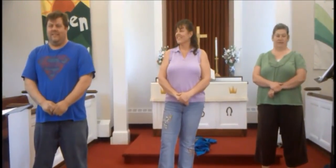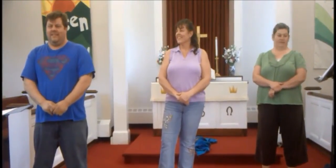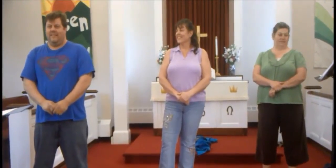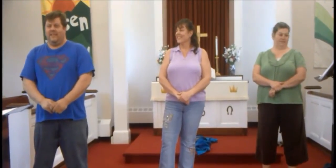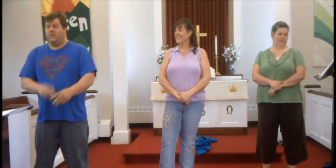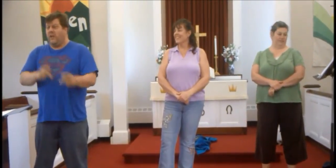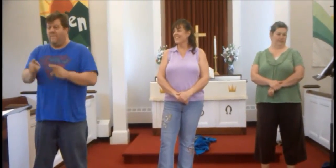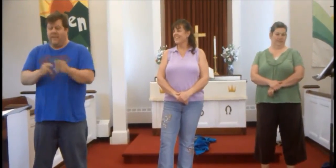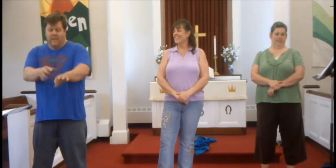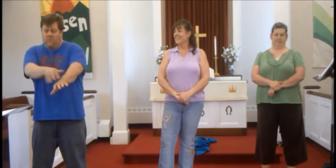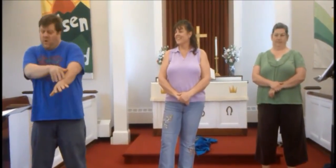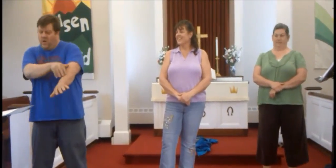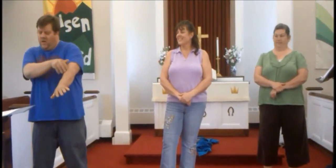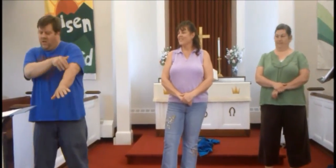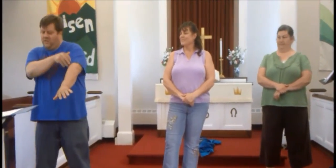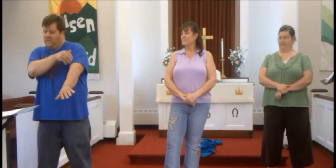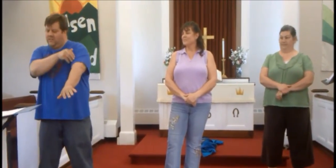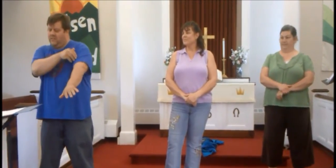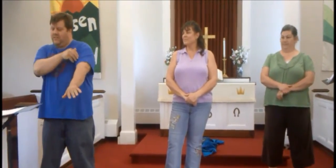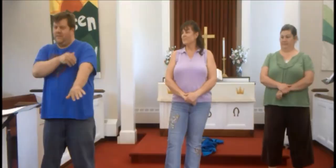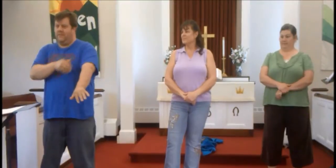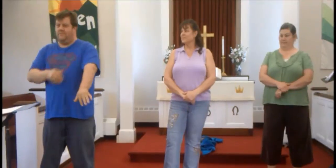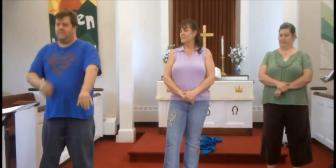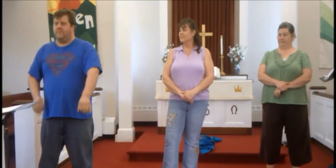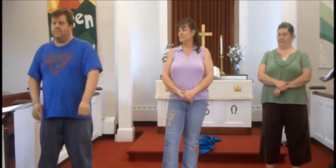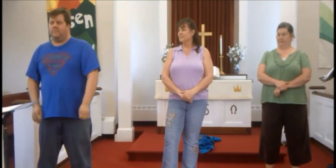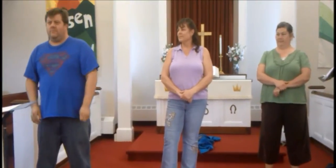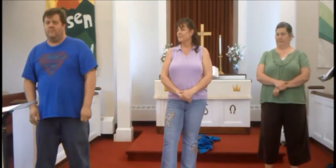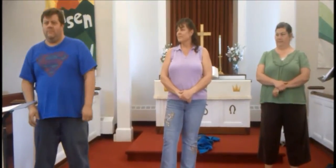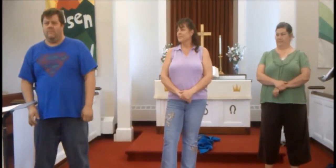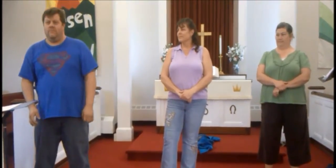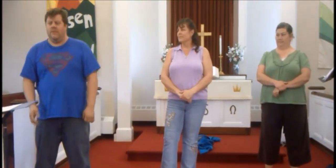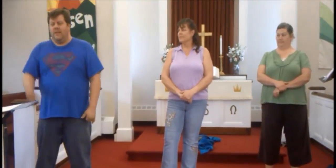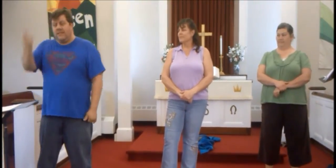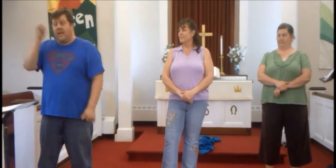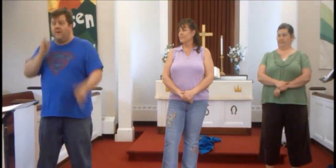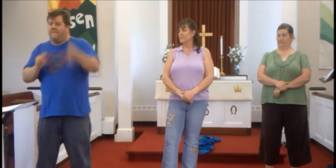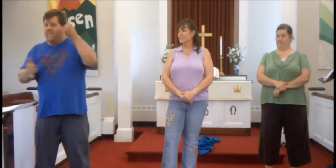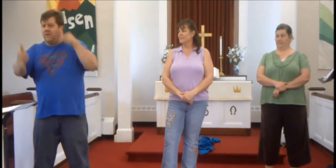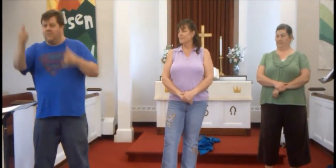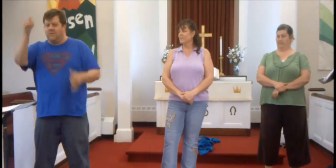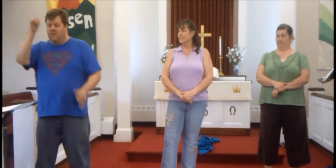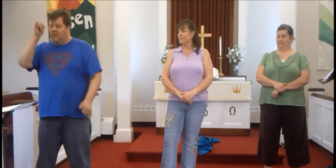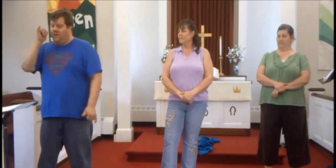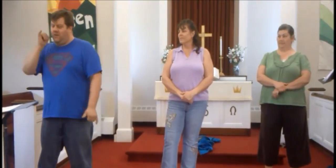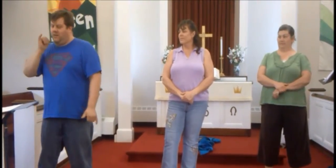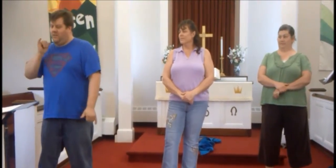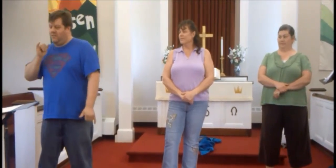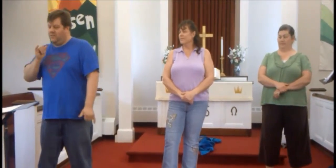Traffic calls, cell phone calls,